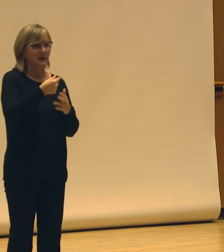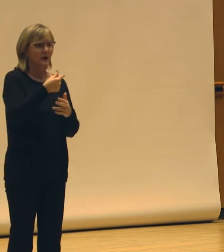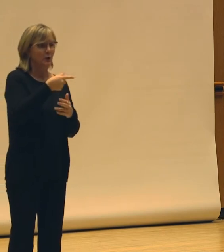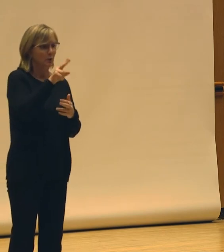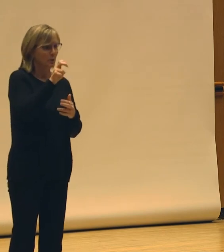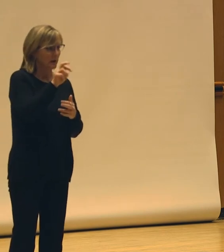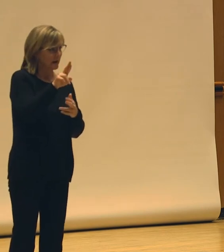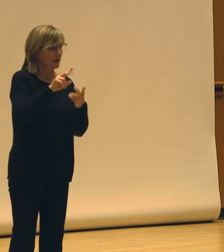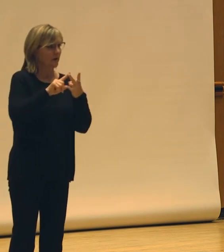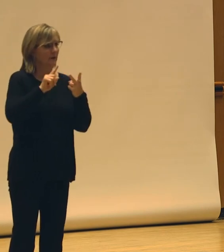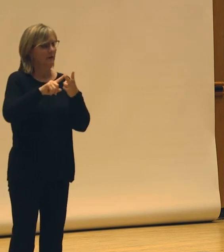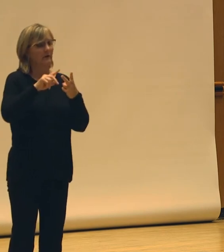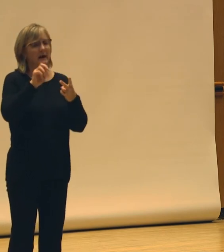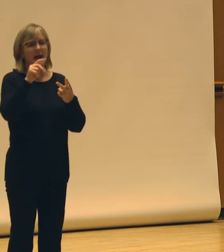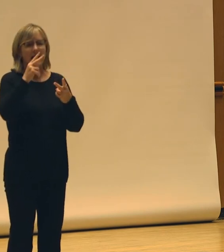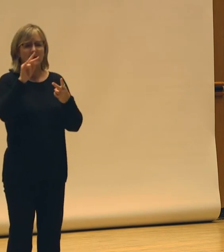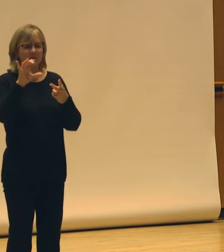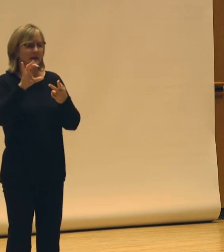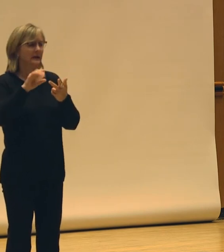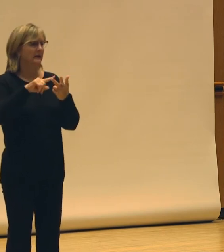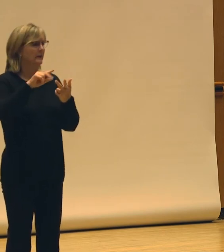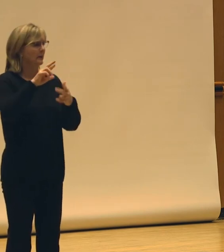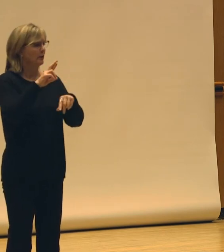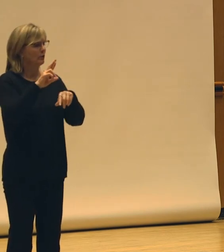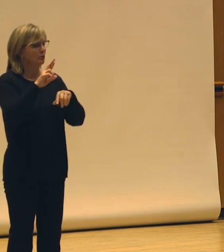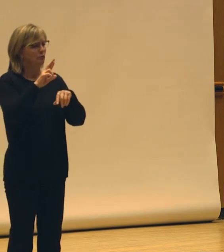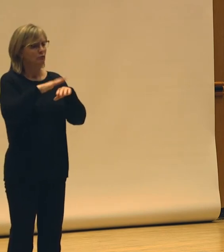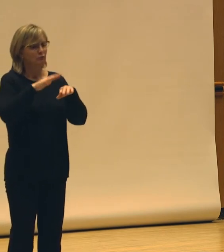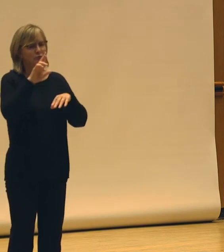might be ethnic or racial or religious affiliation.